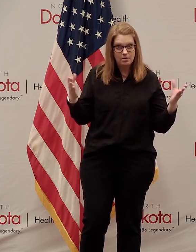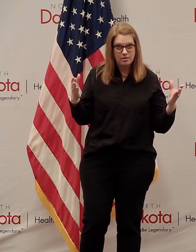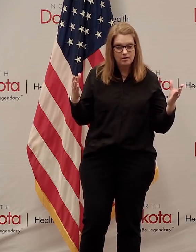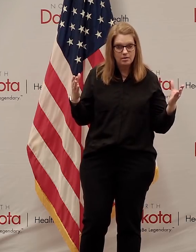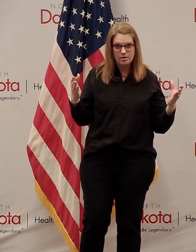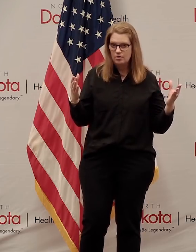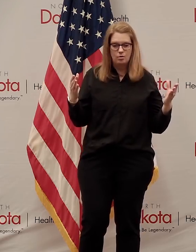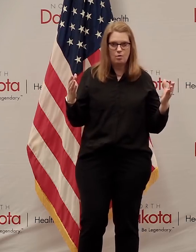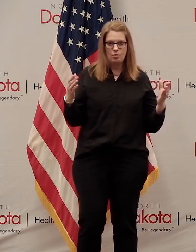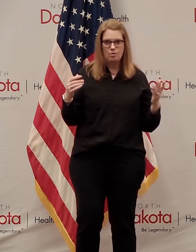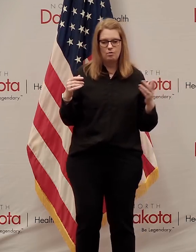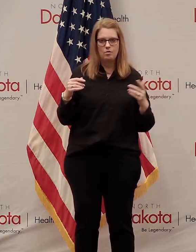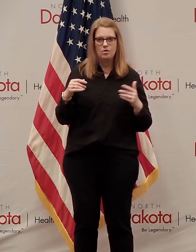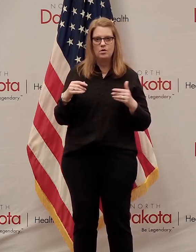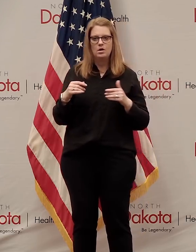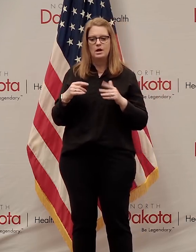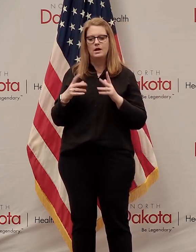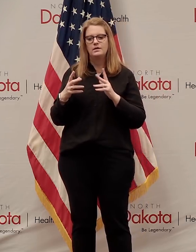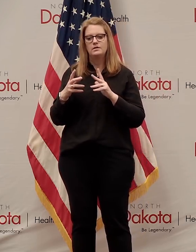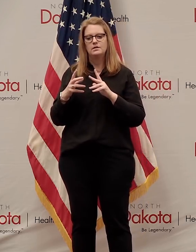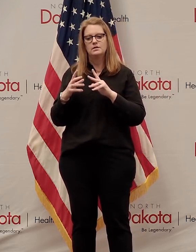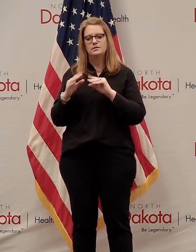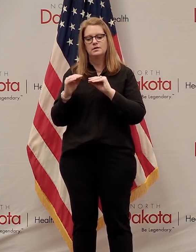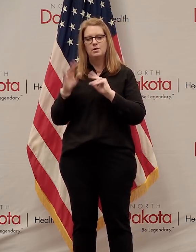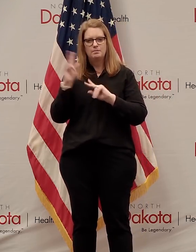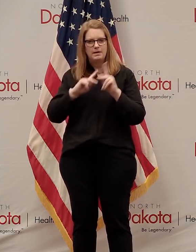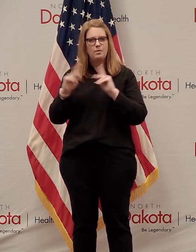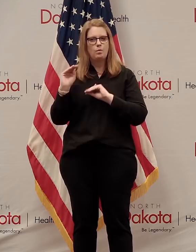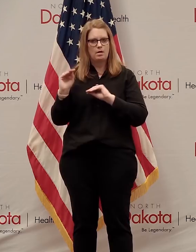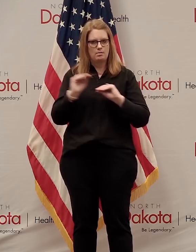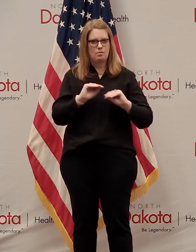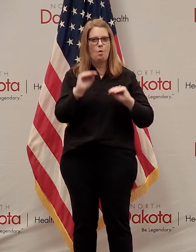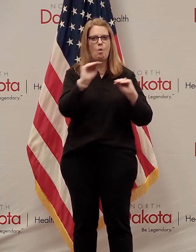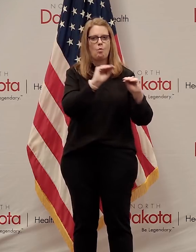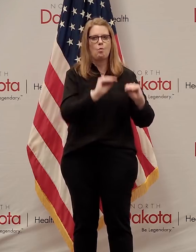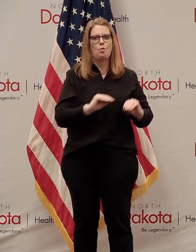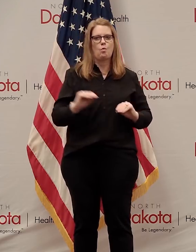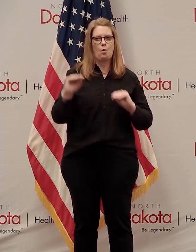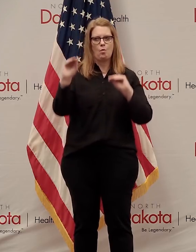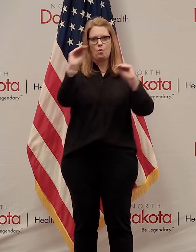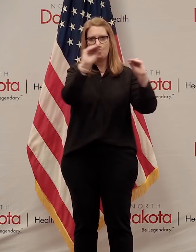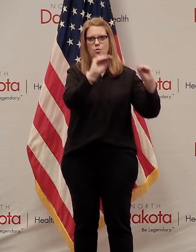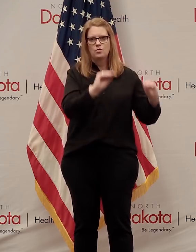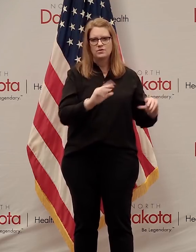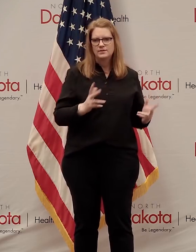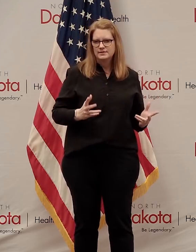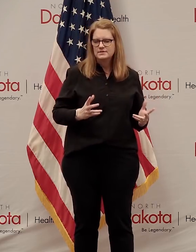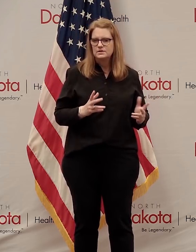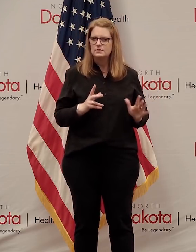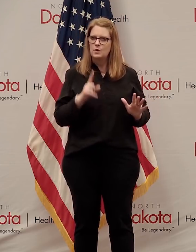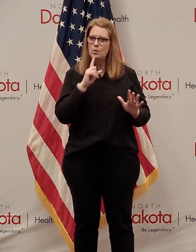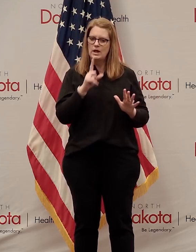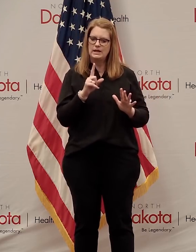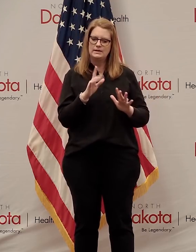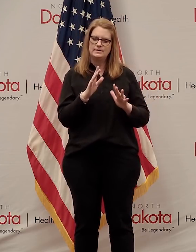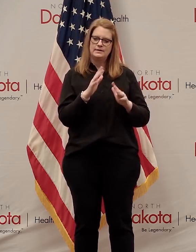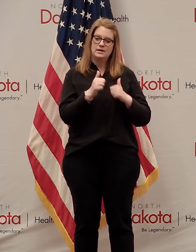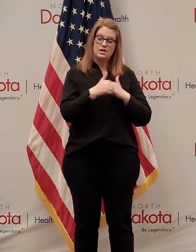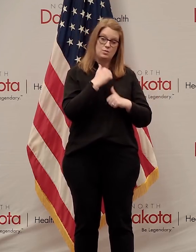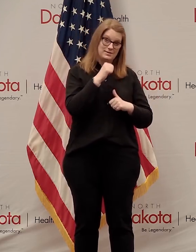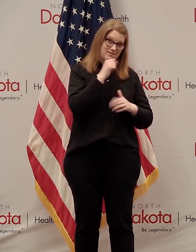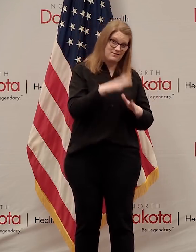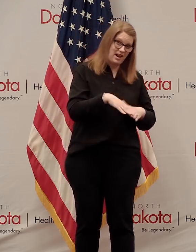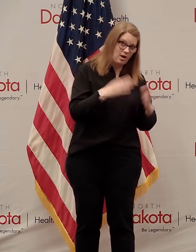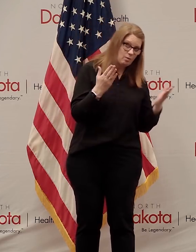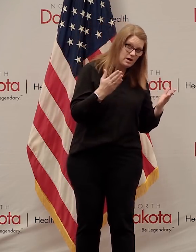cause movement among certain populations to go where they can to places that are open. So we have to, we have to balance the risk of, the risk of not opening